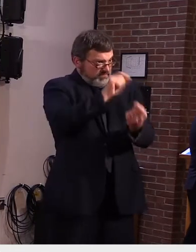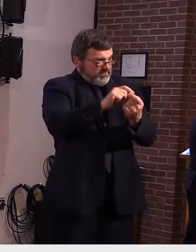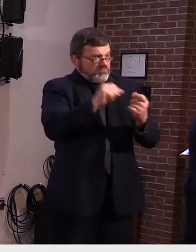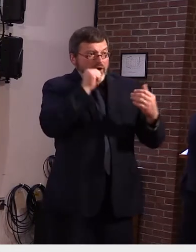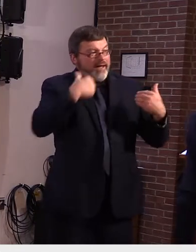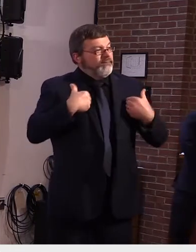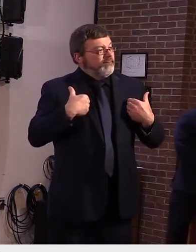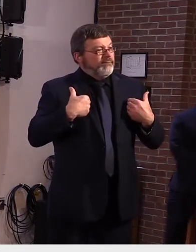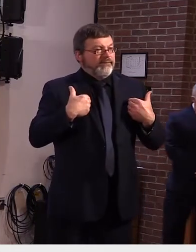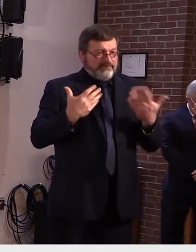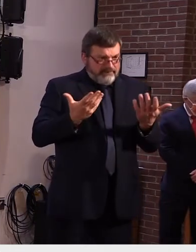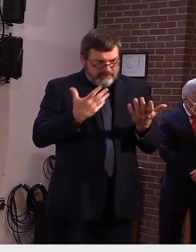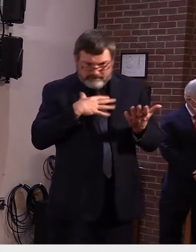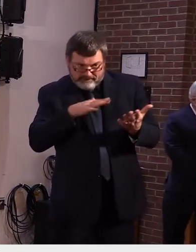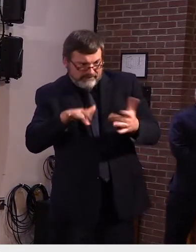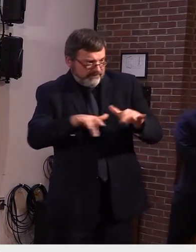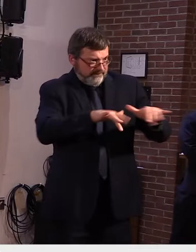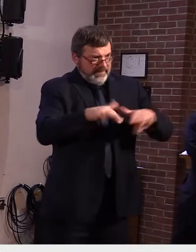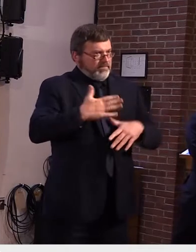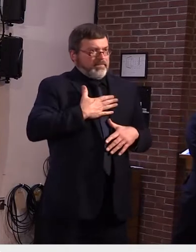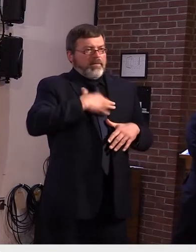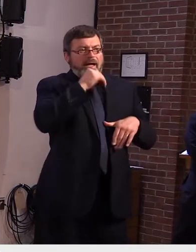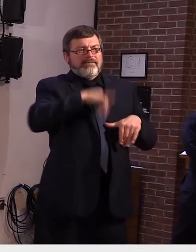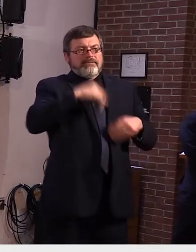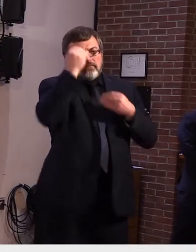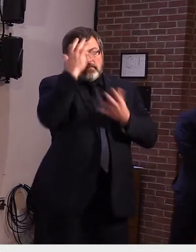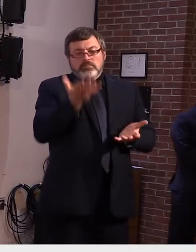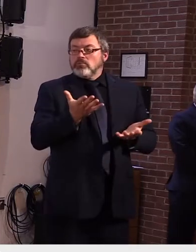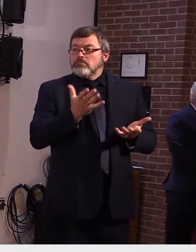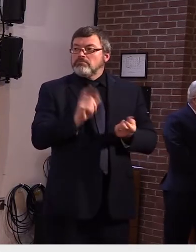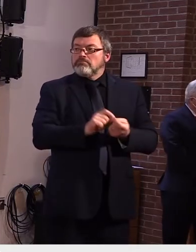if if it turns up then let me know thank you very much